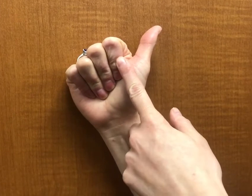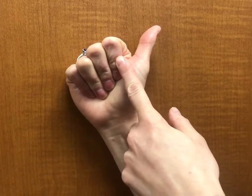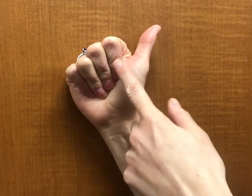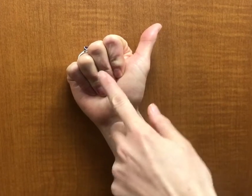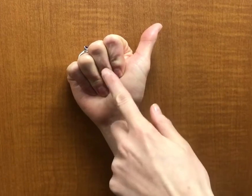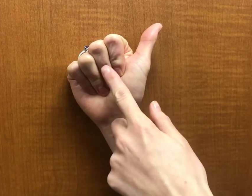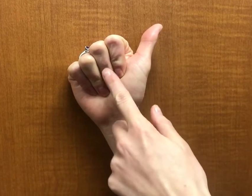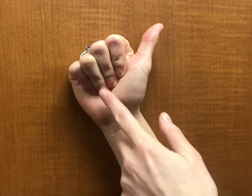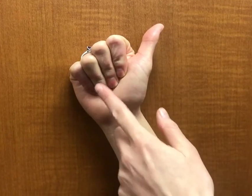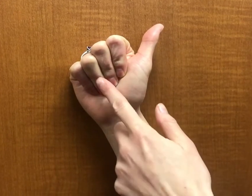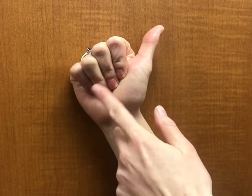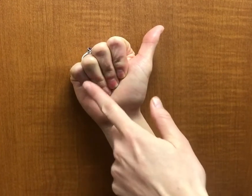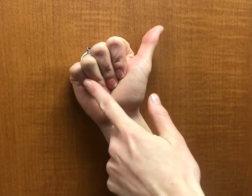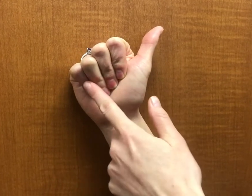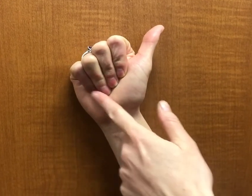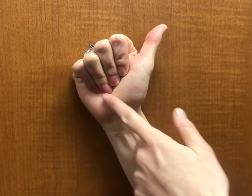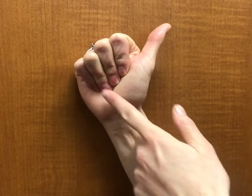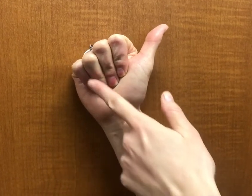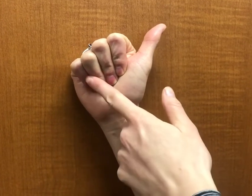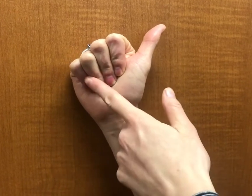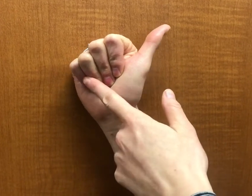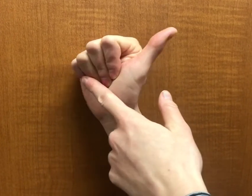DIP joints, these tips here, are straight.